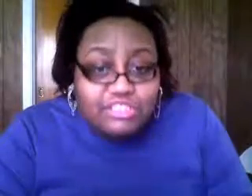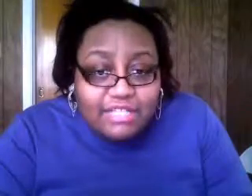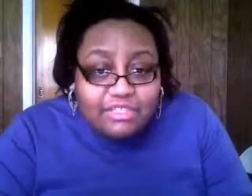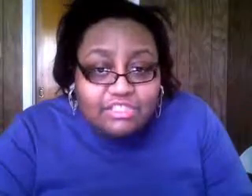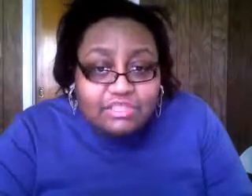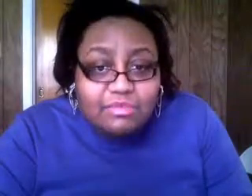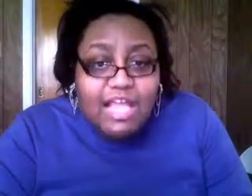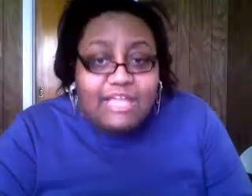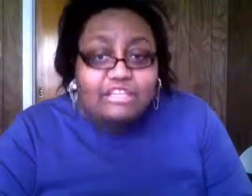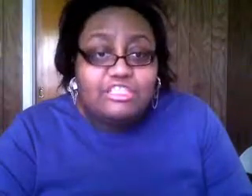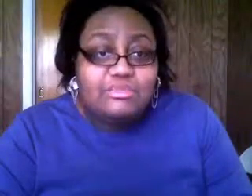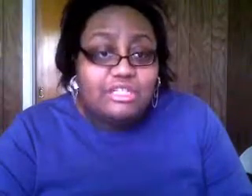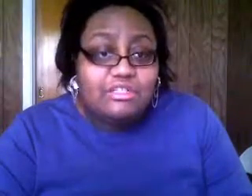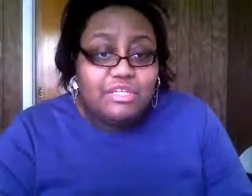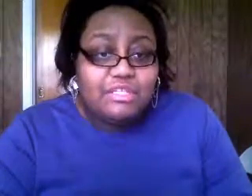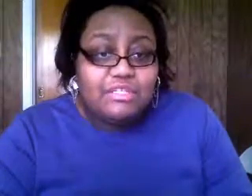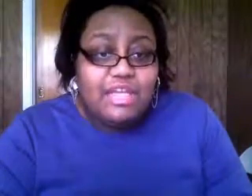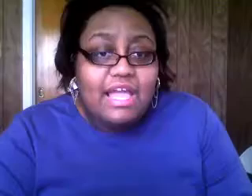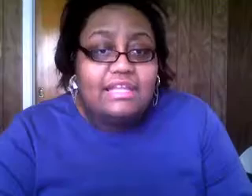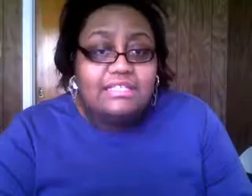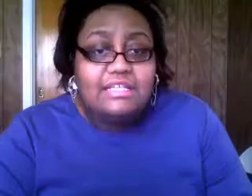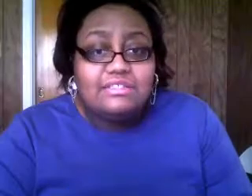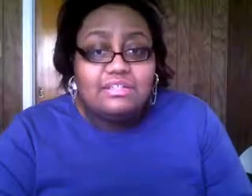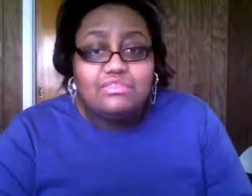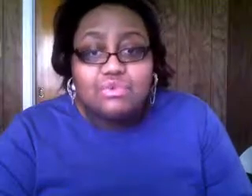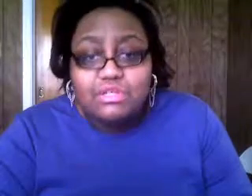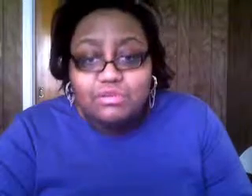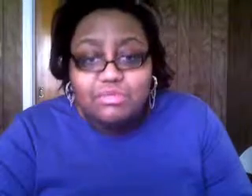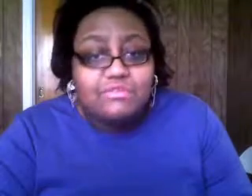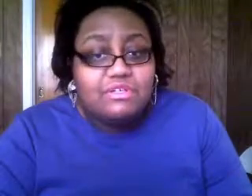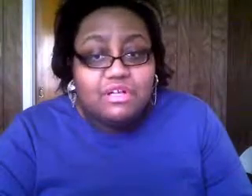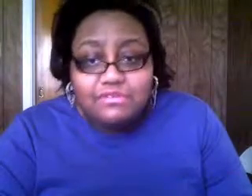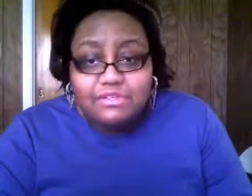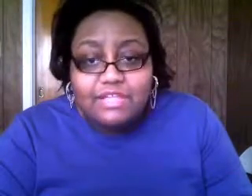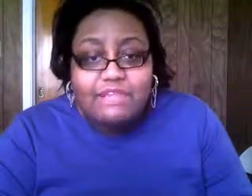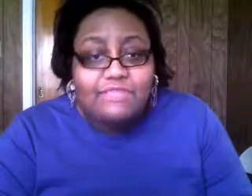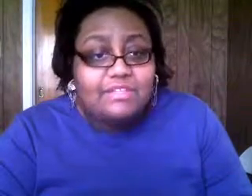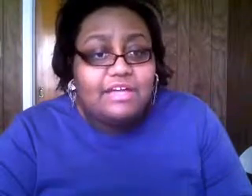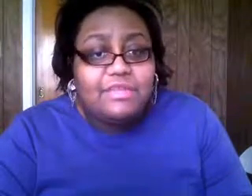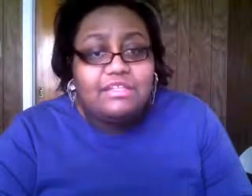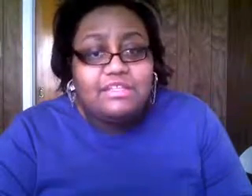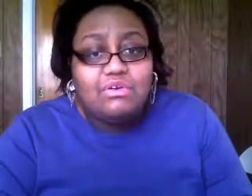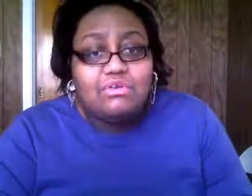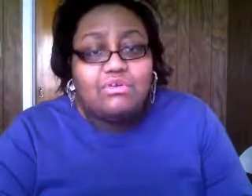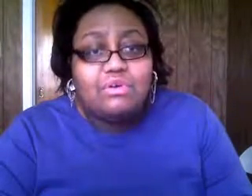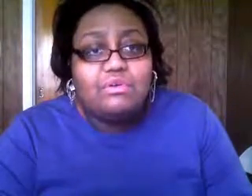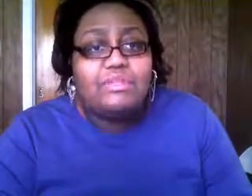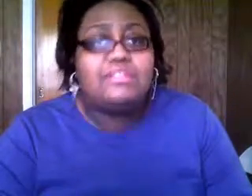she had touched him and how she was healed immediately and he said to her daughter be of good comfort thy faith have made thee whole go in peace